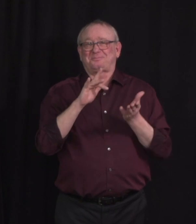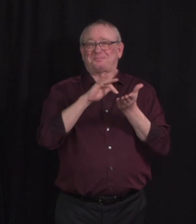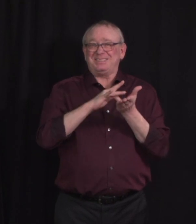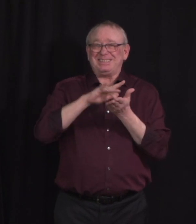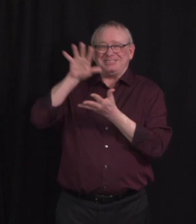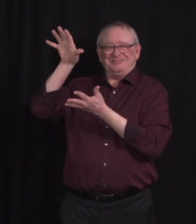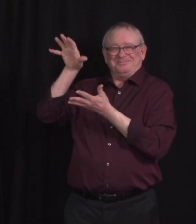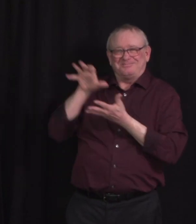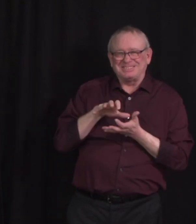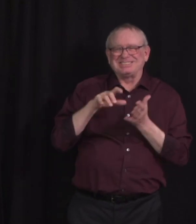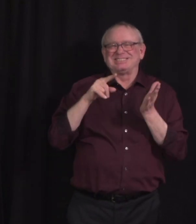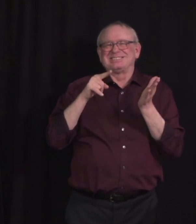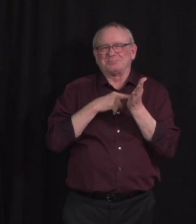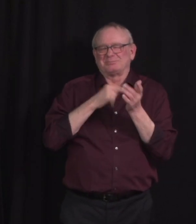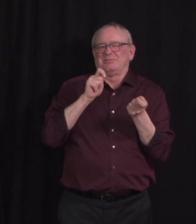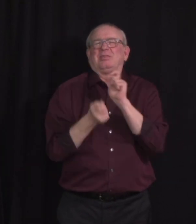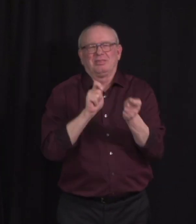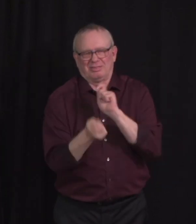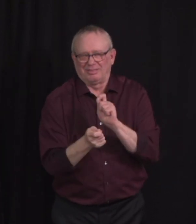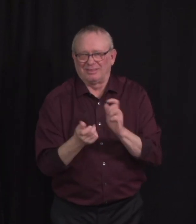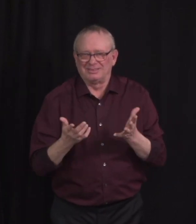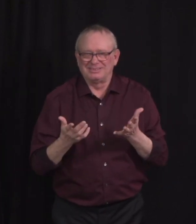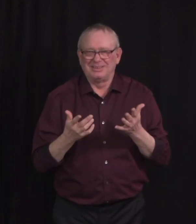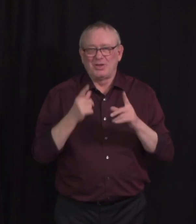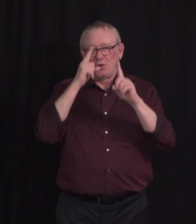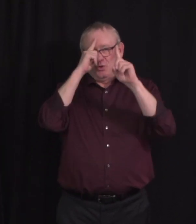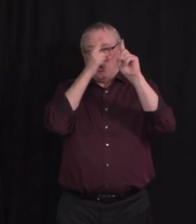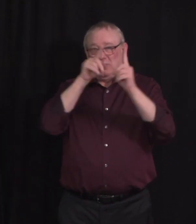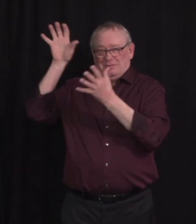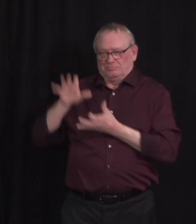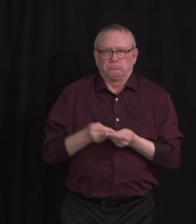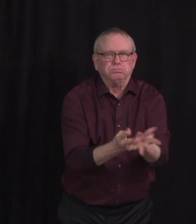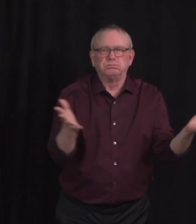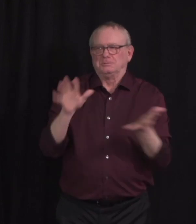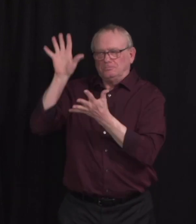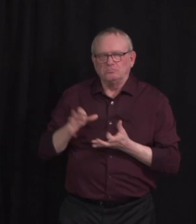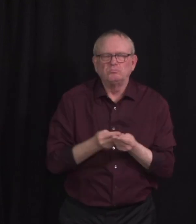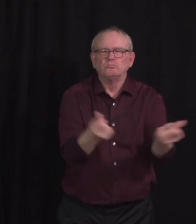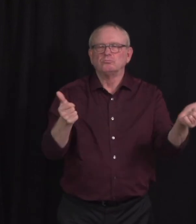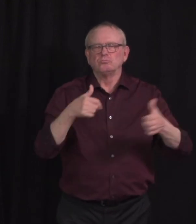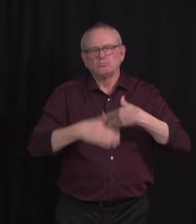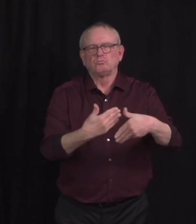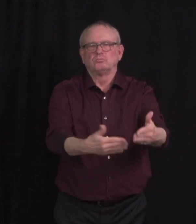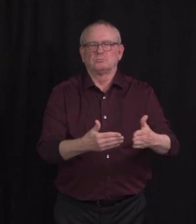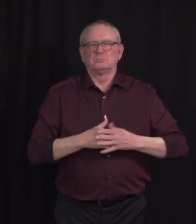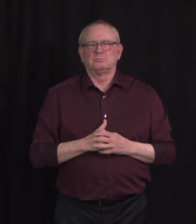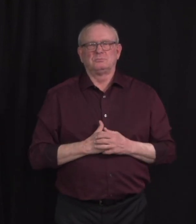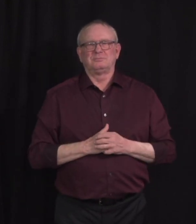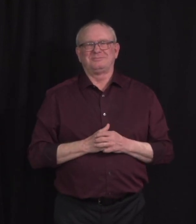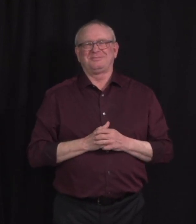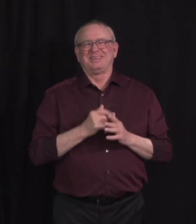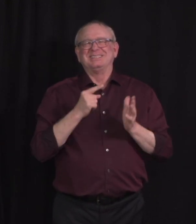warning and we are working to get doses out as quickly as possible. This means that sometimes there will be minor